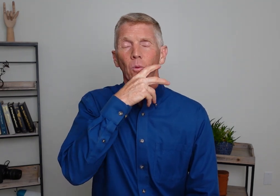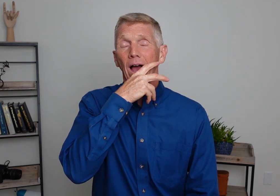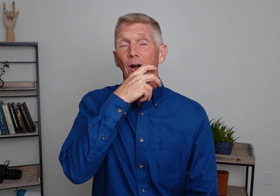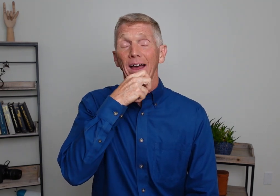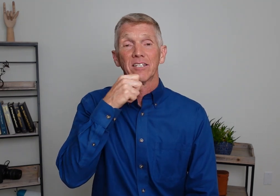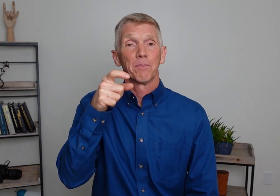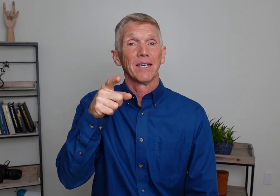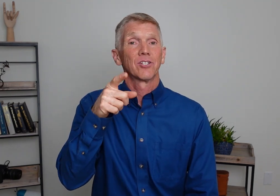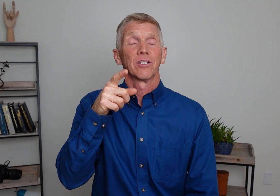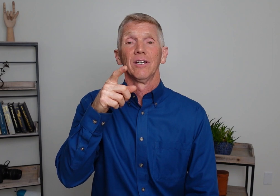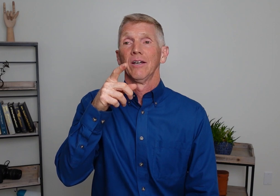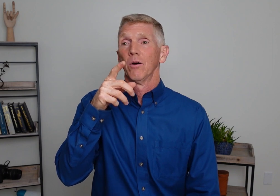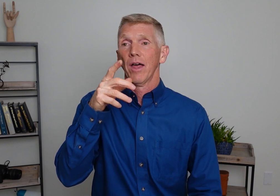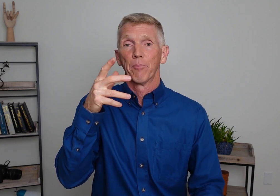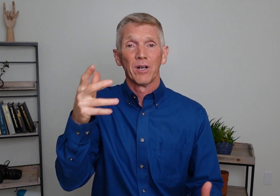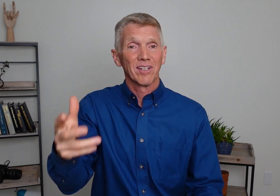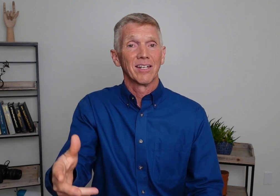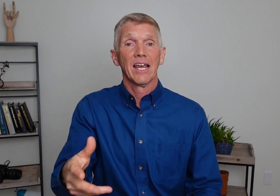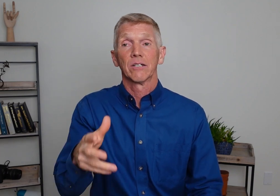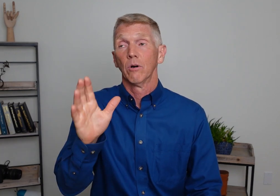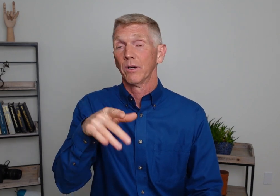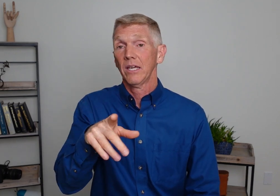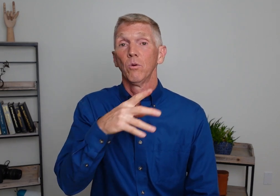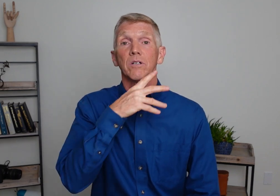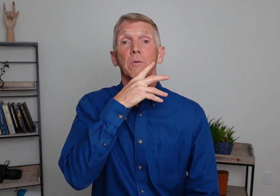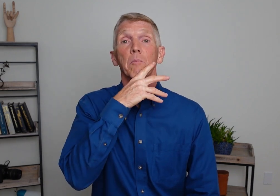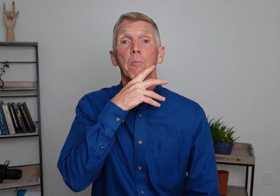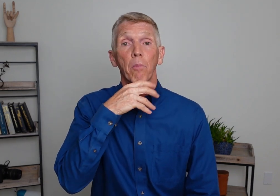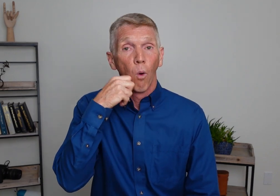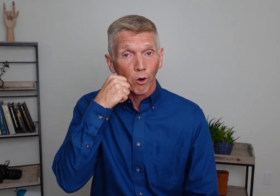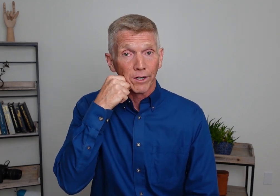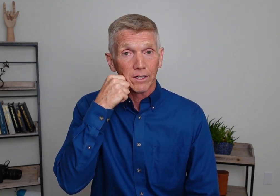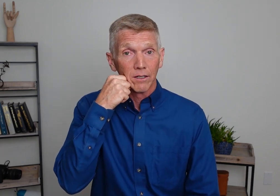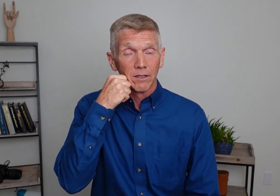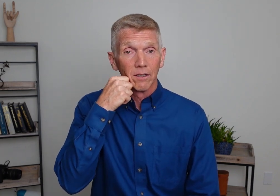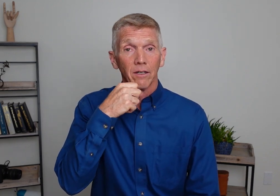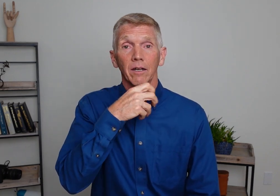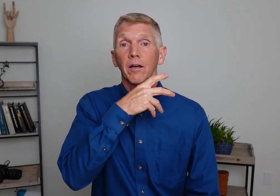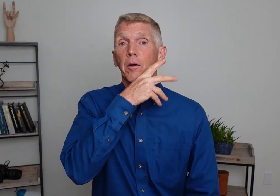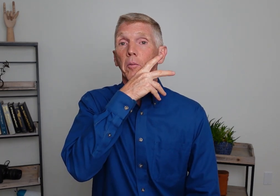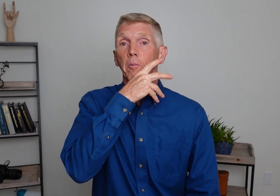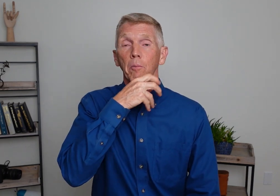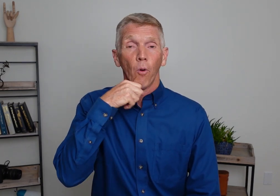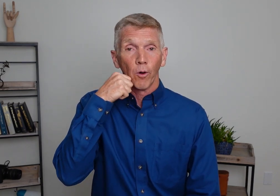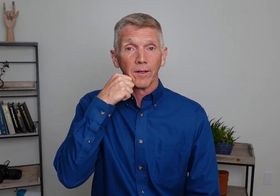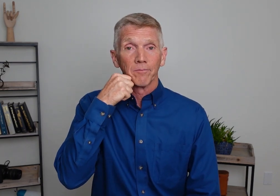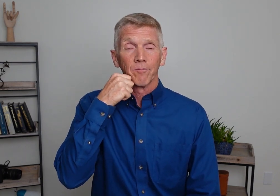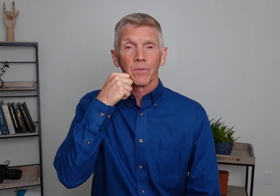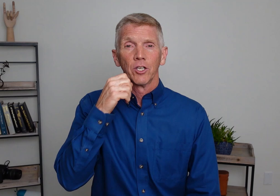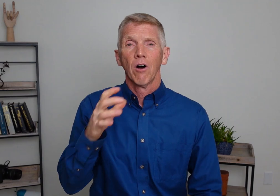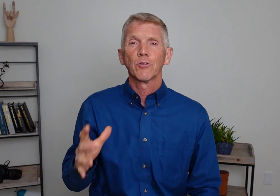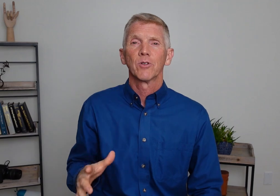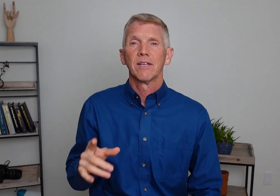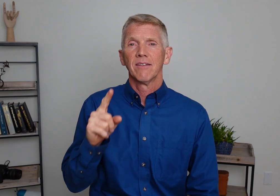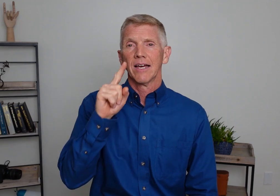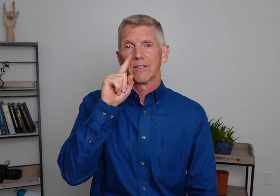Wow. That speech, that presentation. Well, he was boring. Boring. You'll also see this.